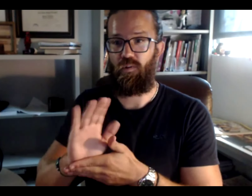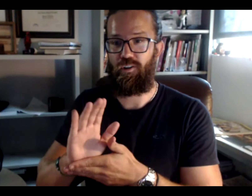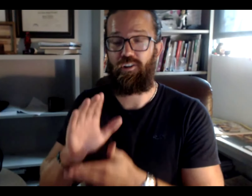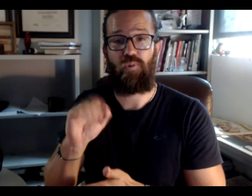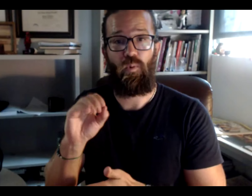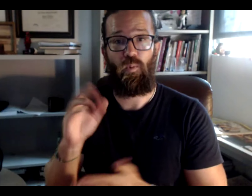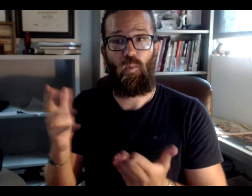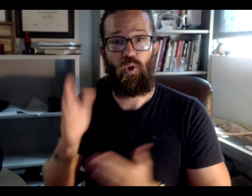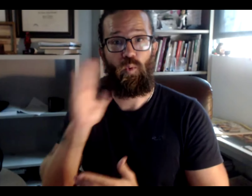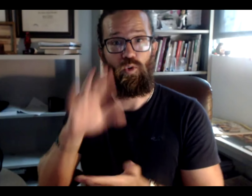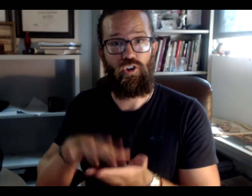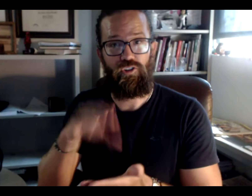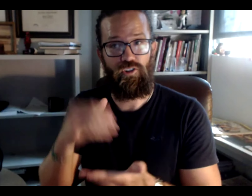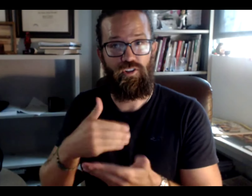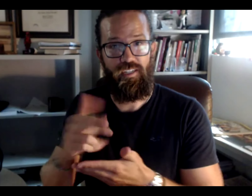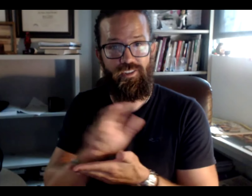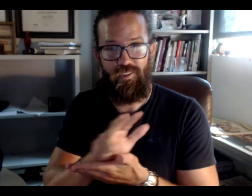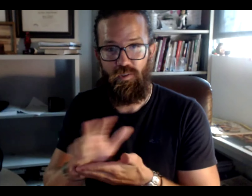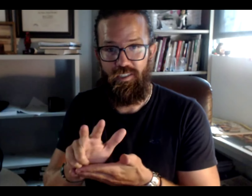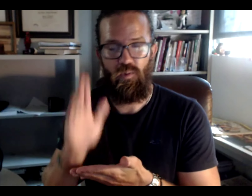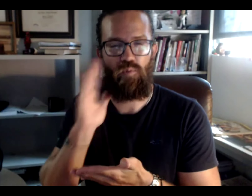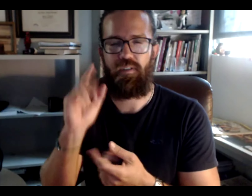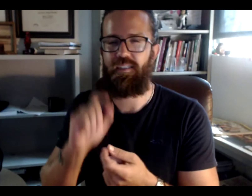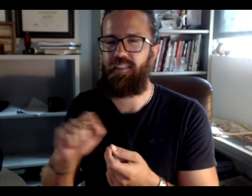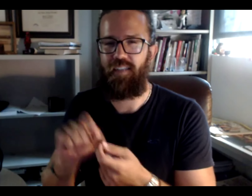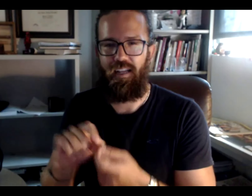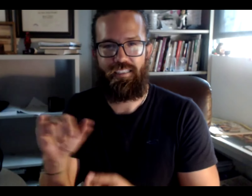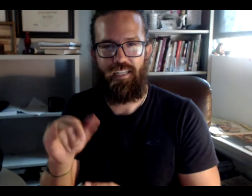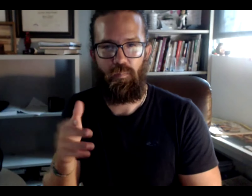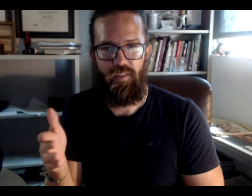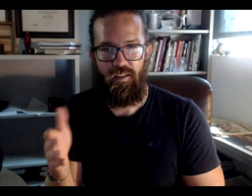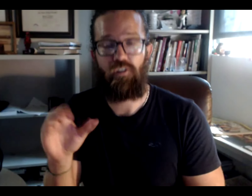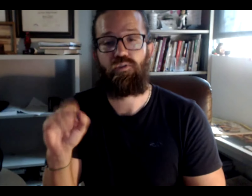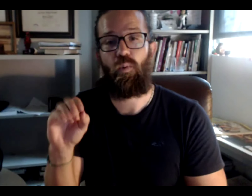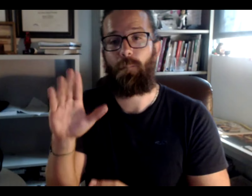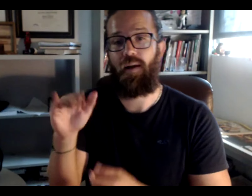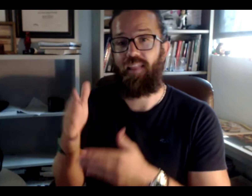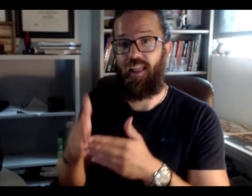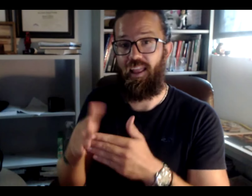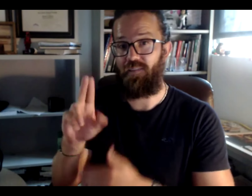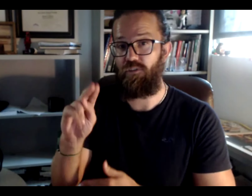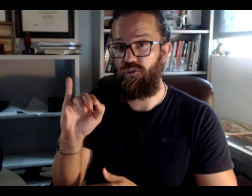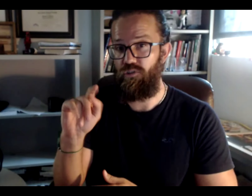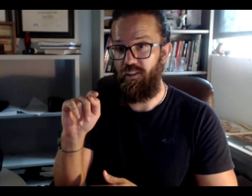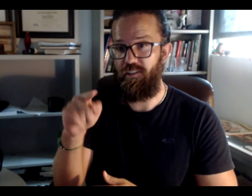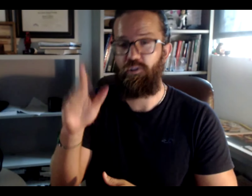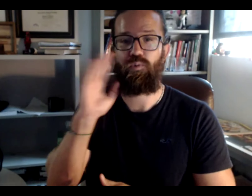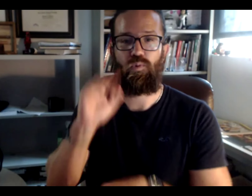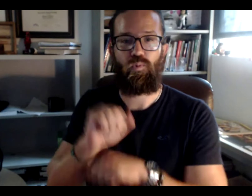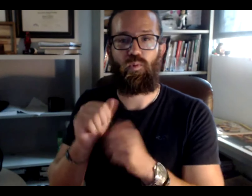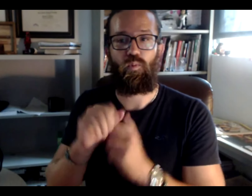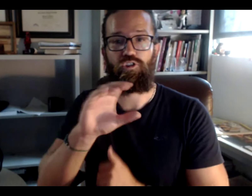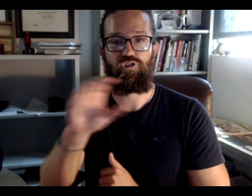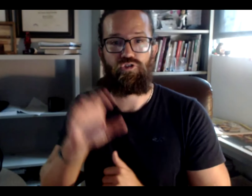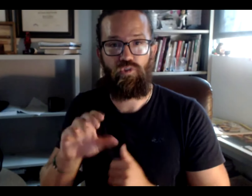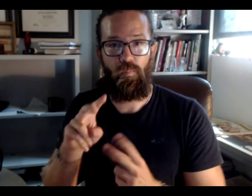PowerPoint and my lecture video. So, that's where you're going to learn in those three weeks exactly the same thing. So, by the end